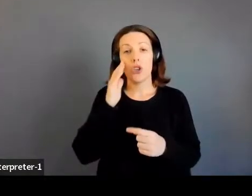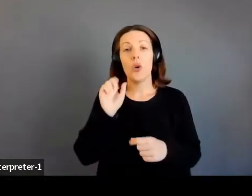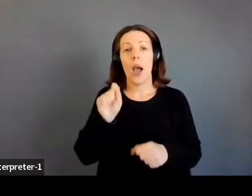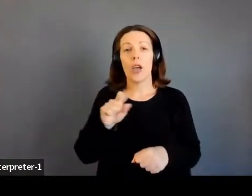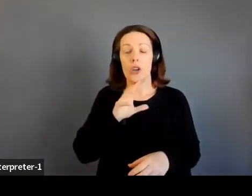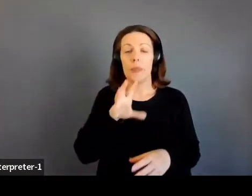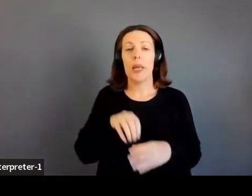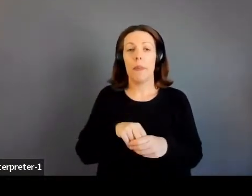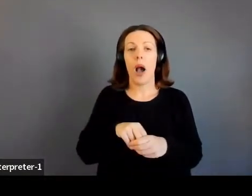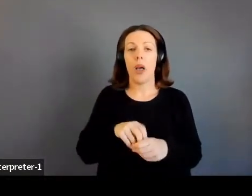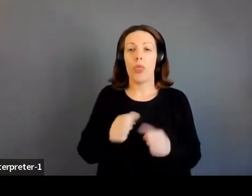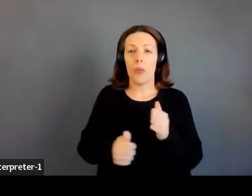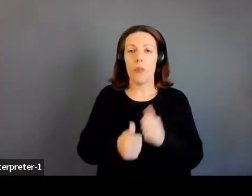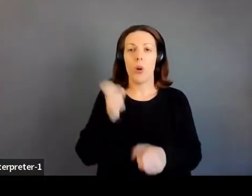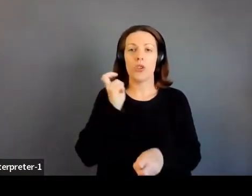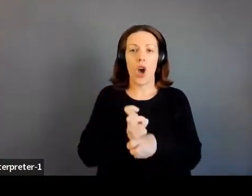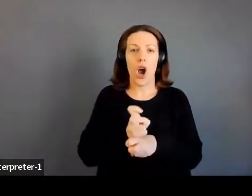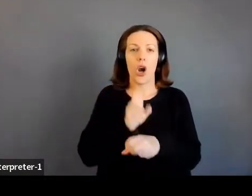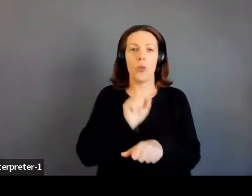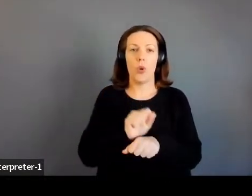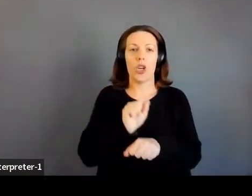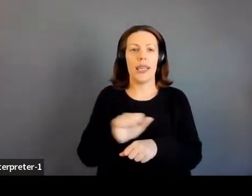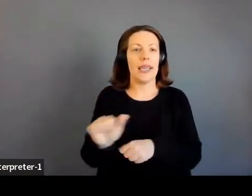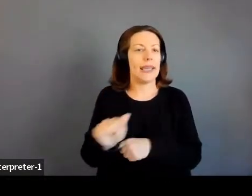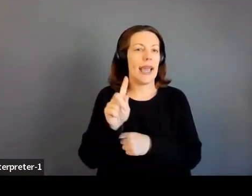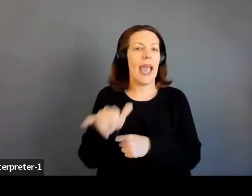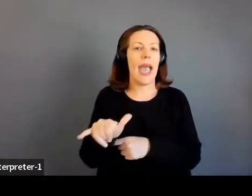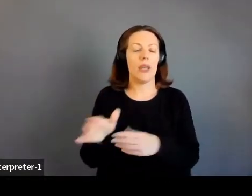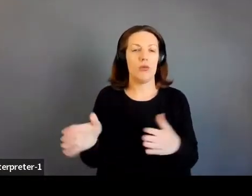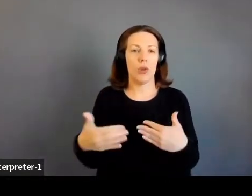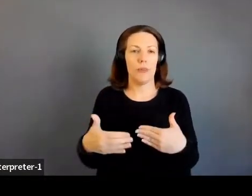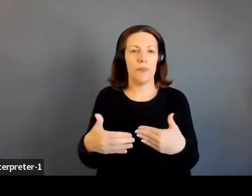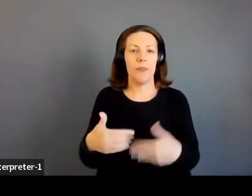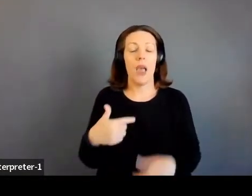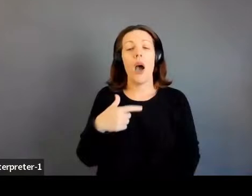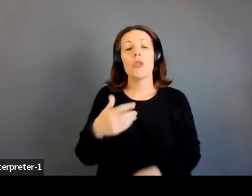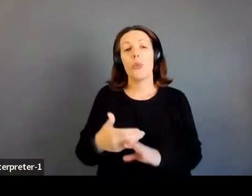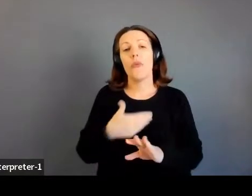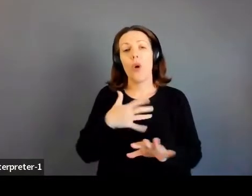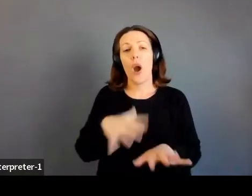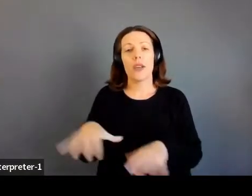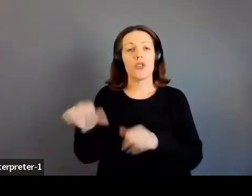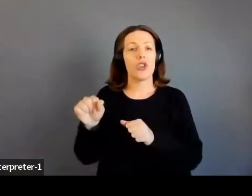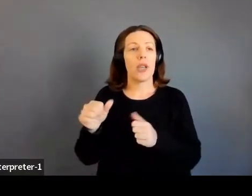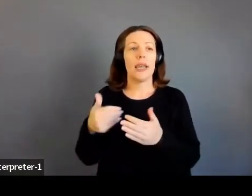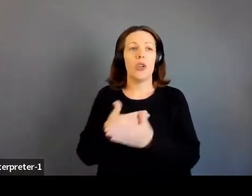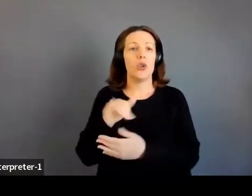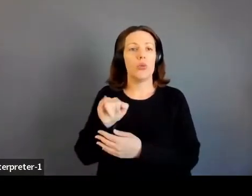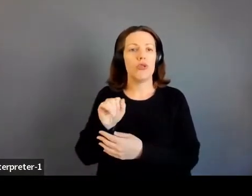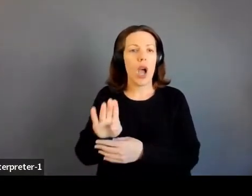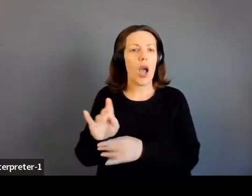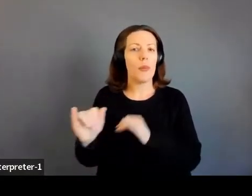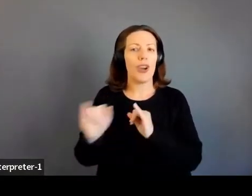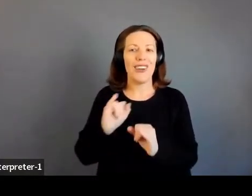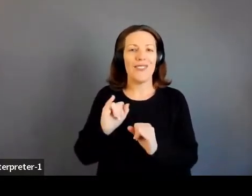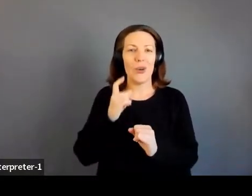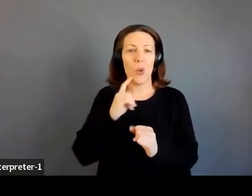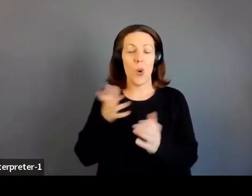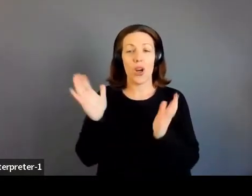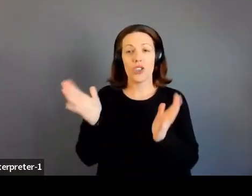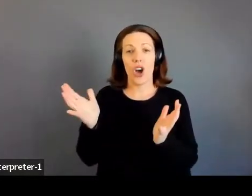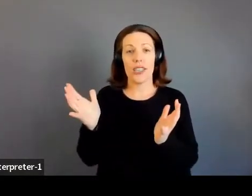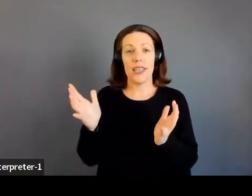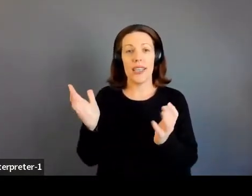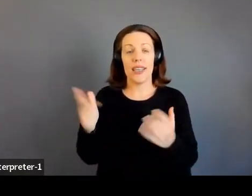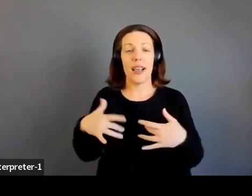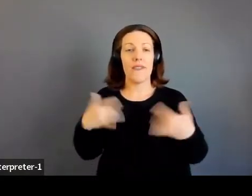in any room. And so before I took any new job, any new interview, even a talking engagement like today,